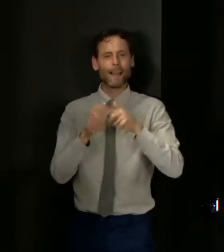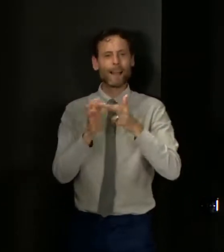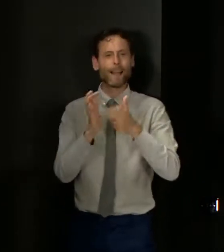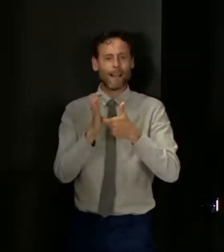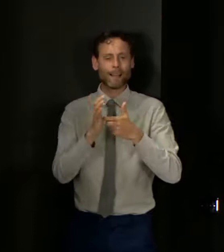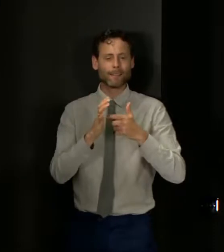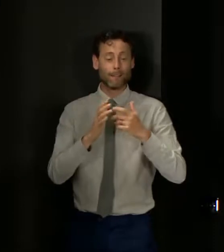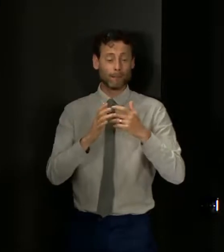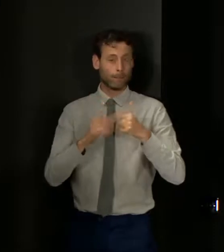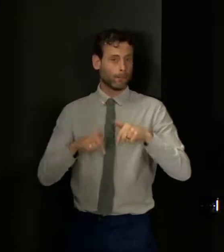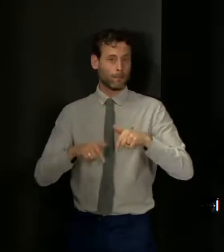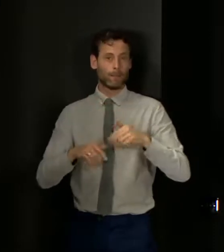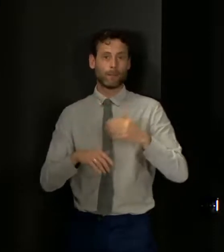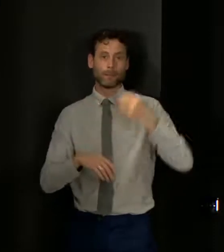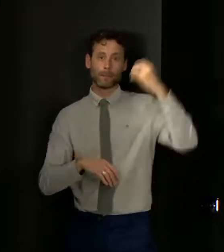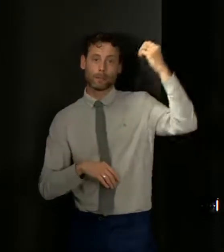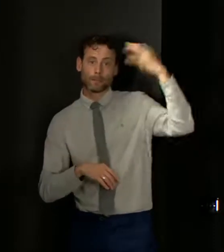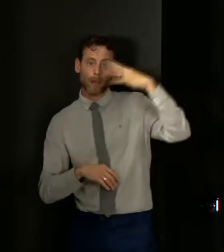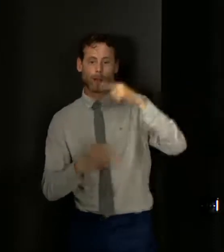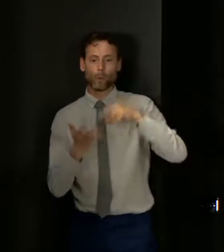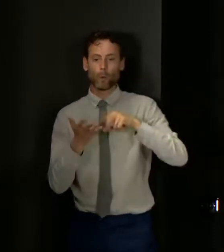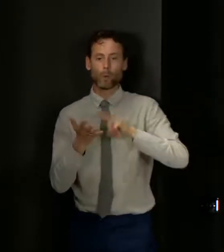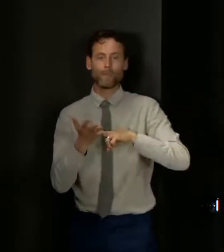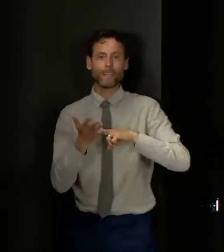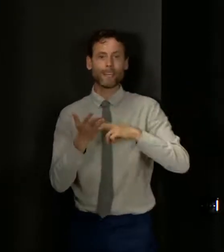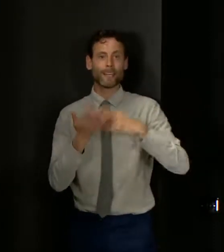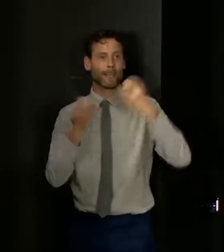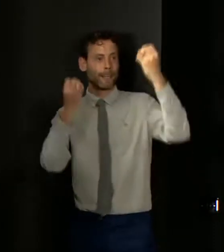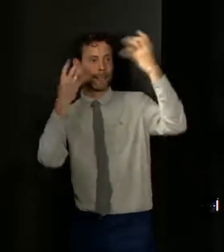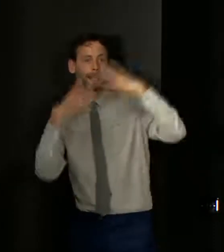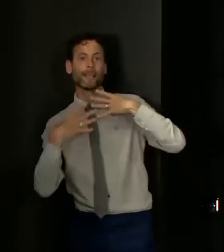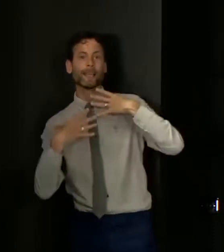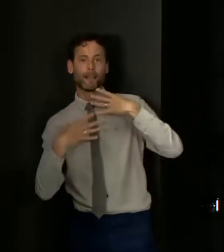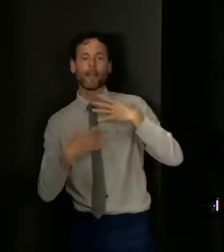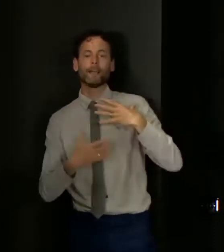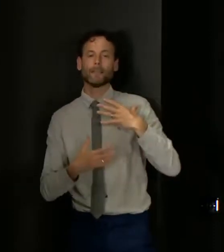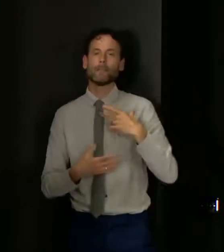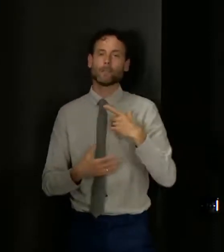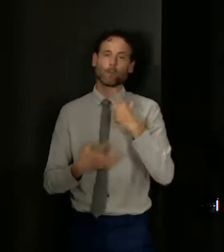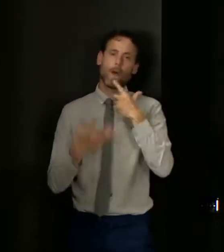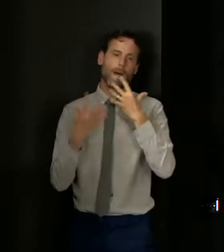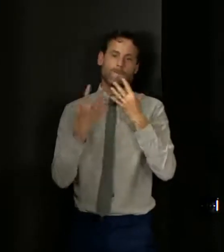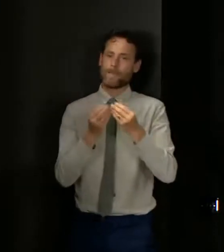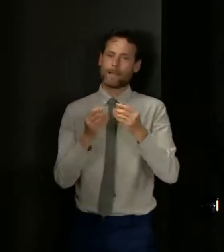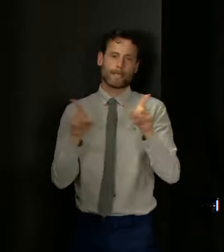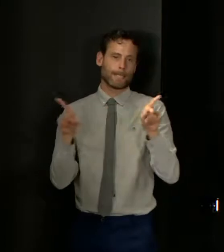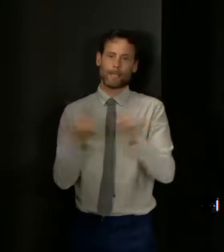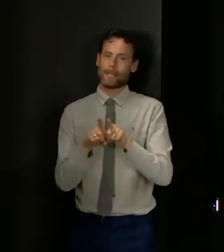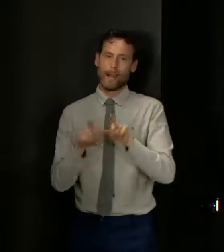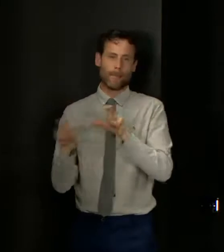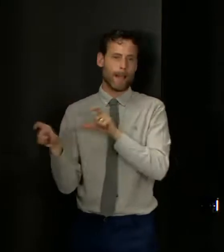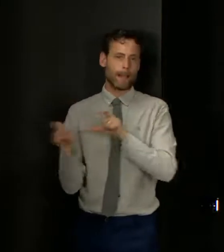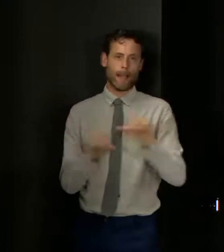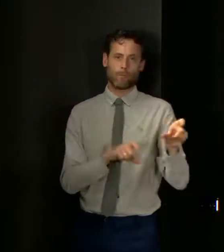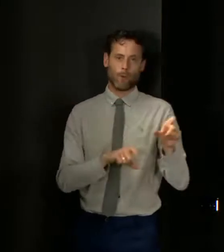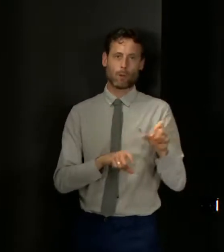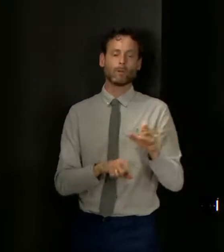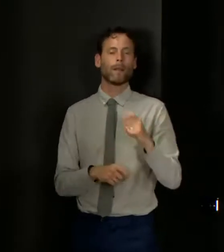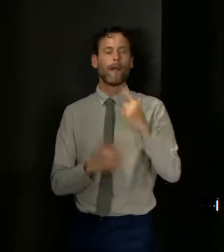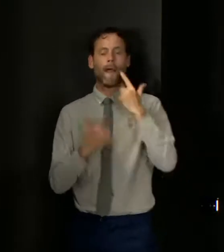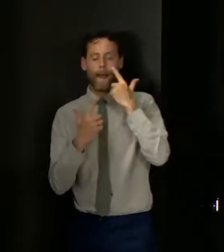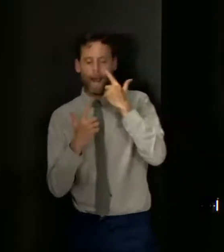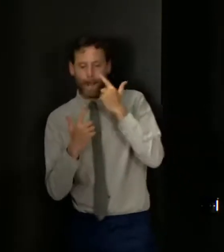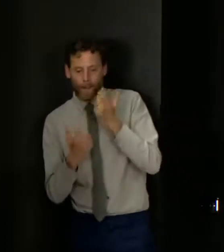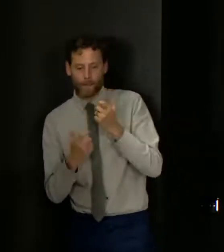that we associate with sun and with UV exposure. And so the advice remains unchanged that people should take the precautions